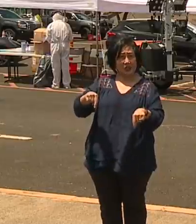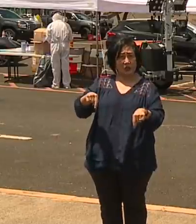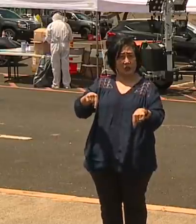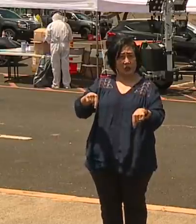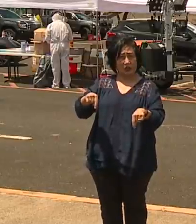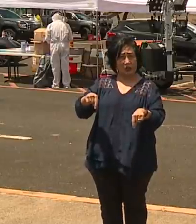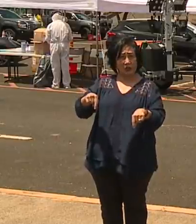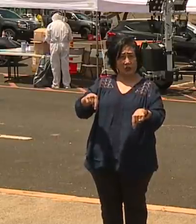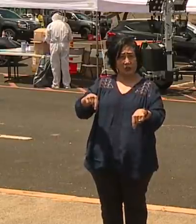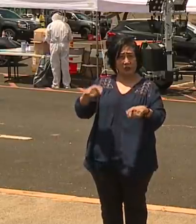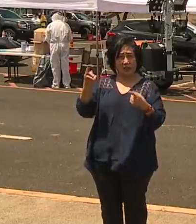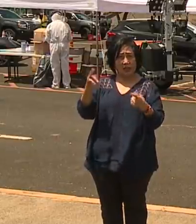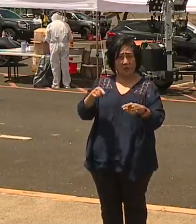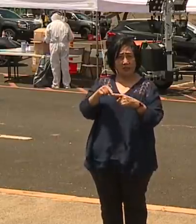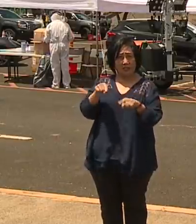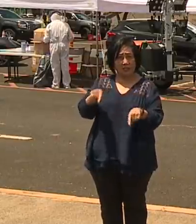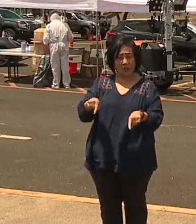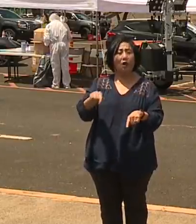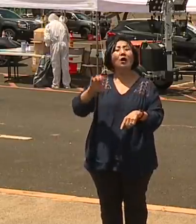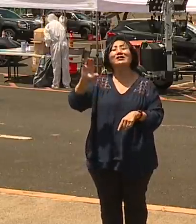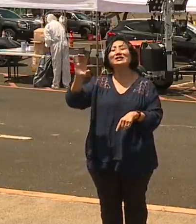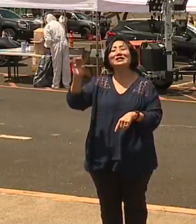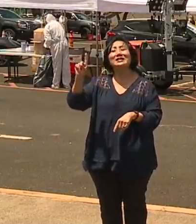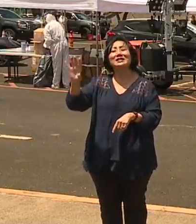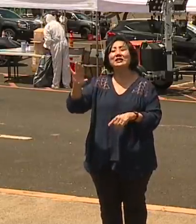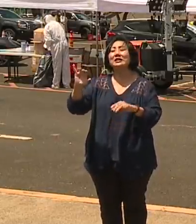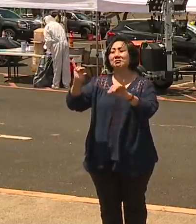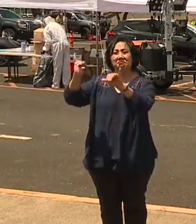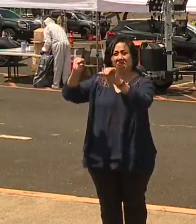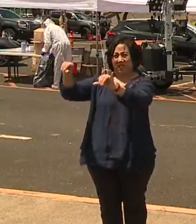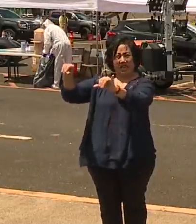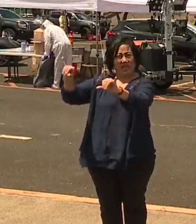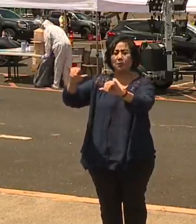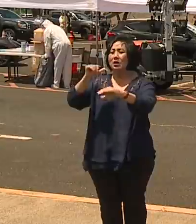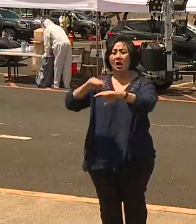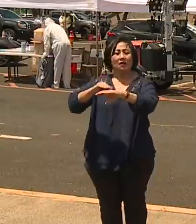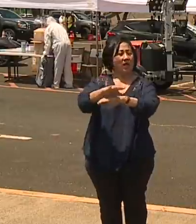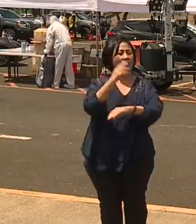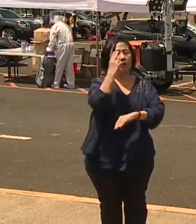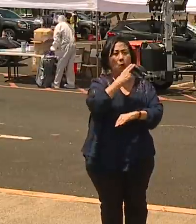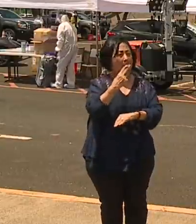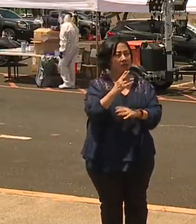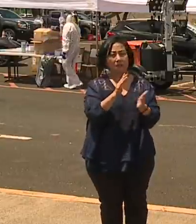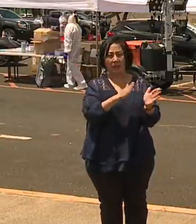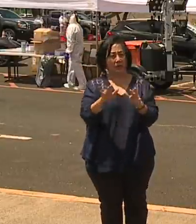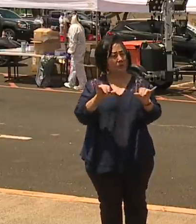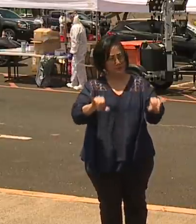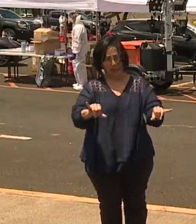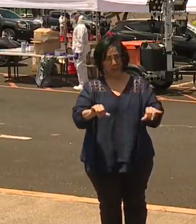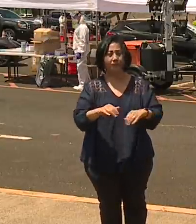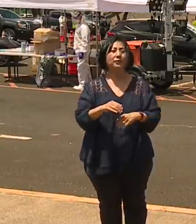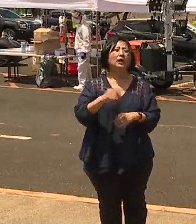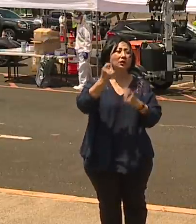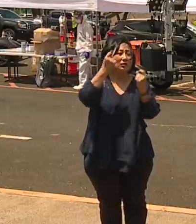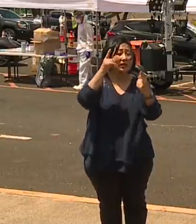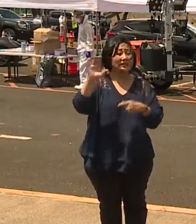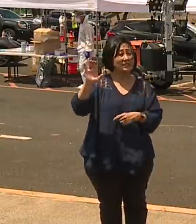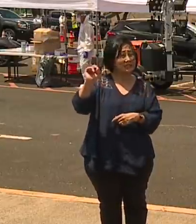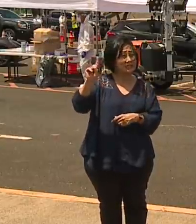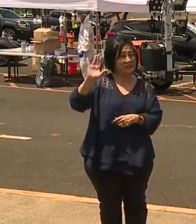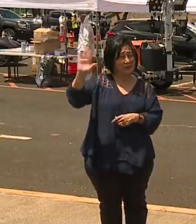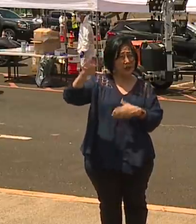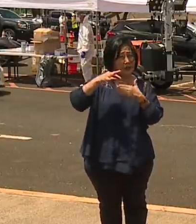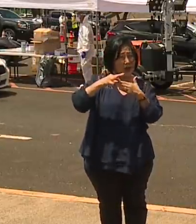VO The change in the CDC guidance does not affect the testing plan here at all. And I want people to understand the CDC